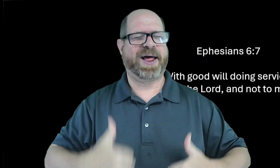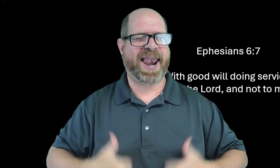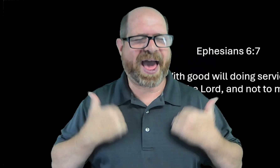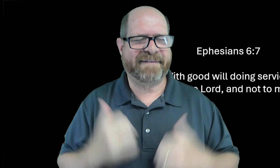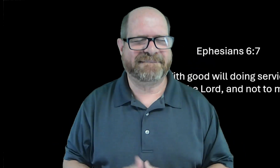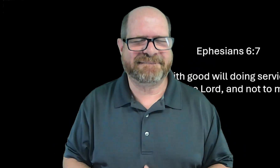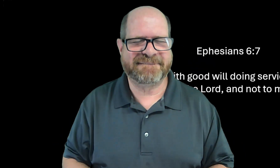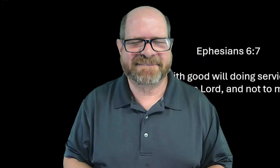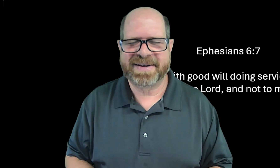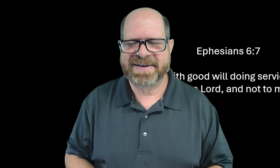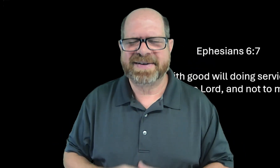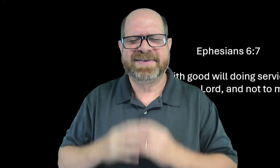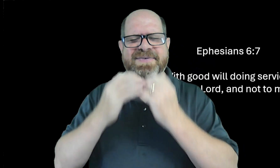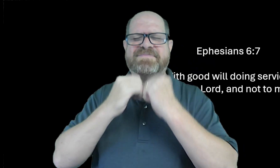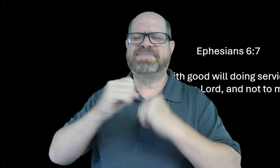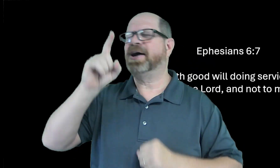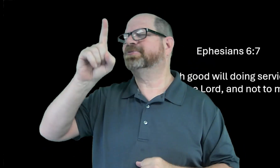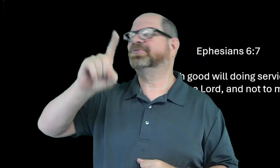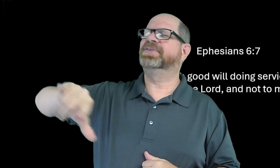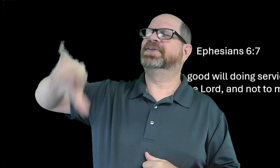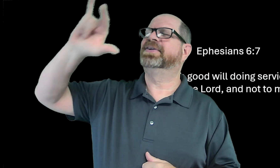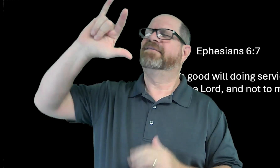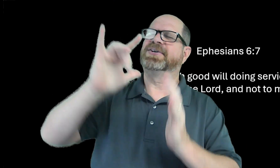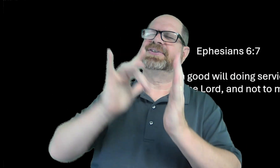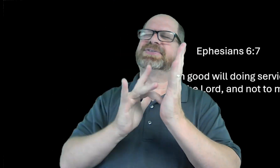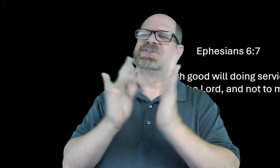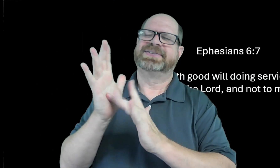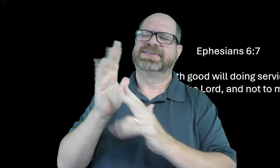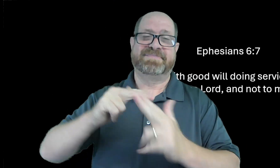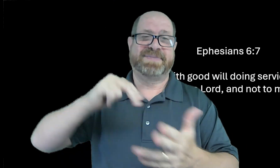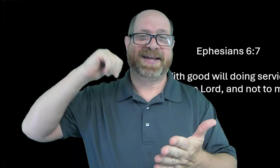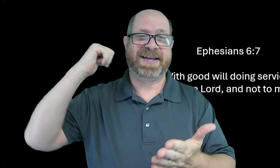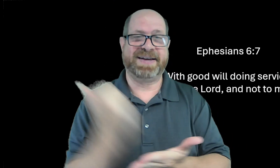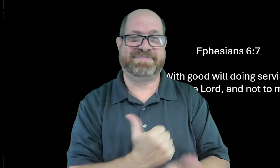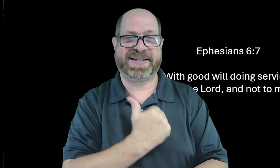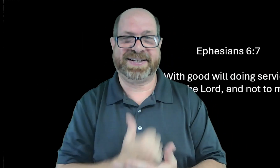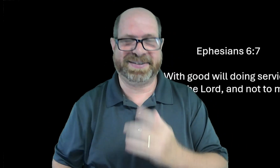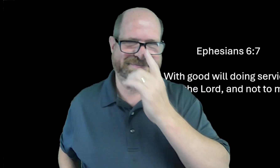gives me joy in my life you're precious and we love you in jesus name amen